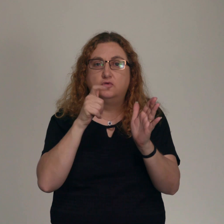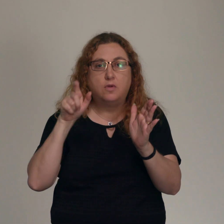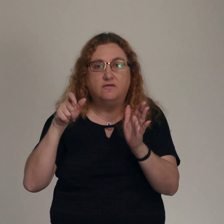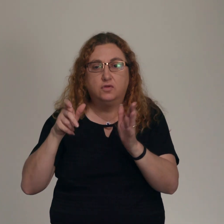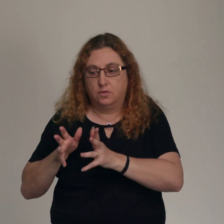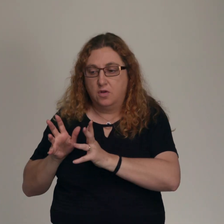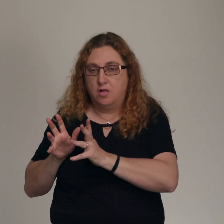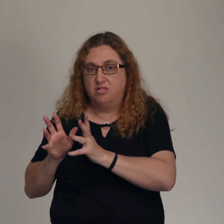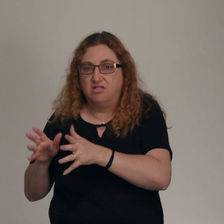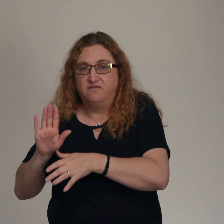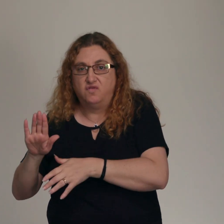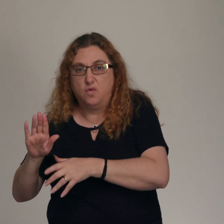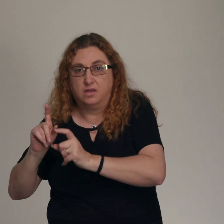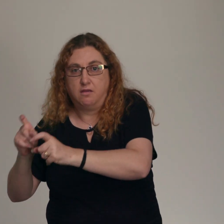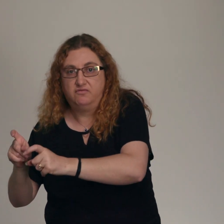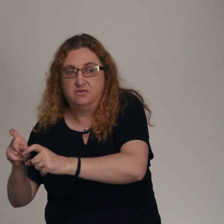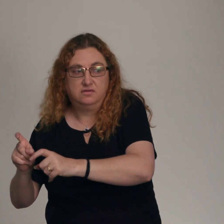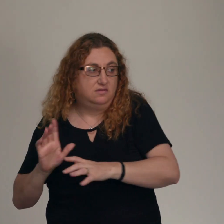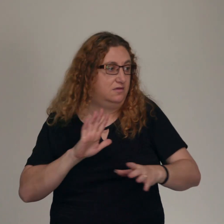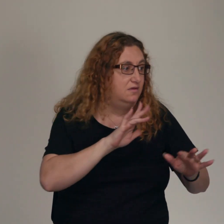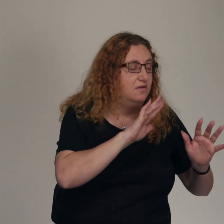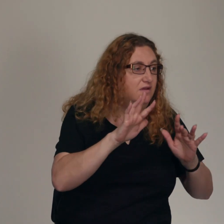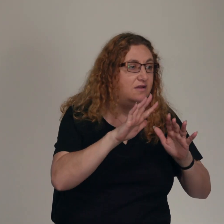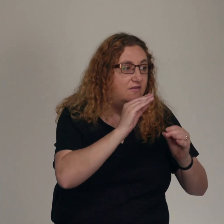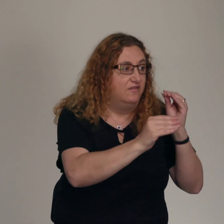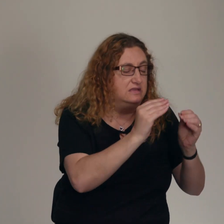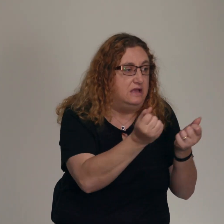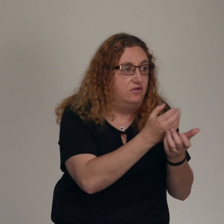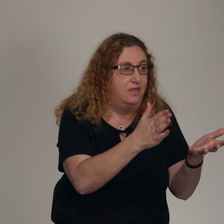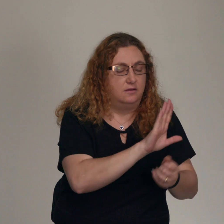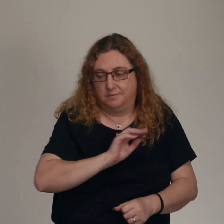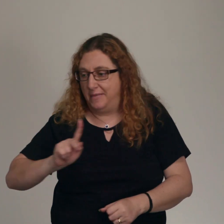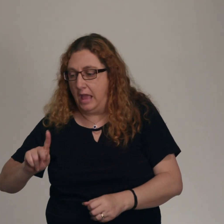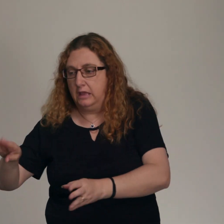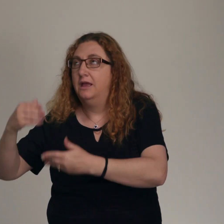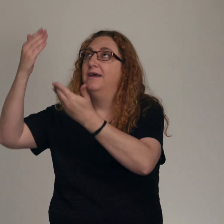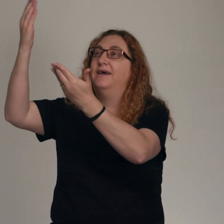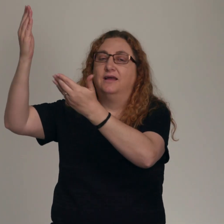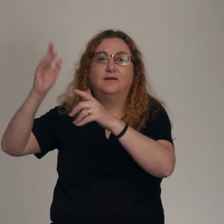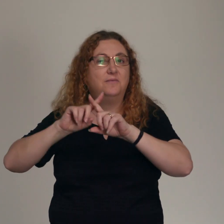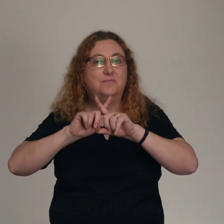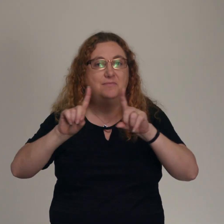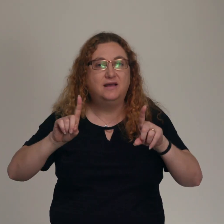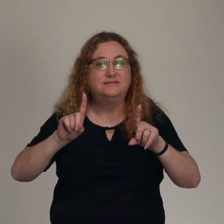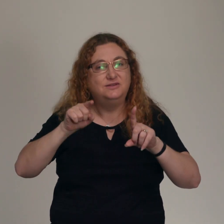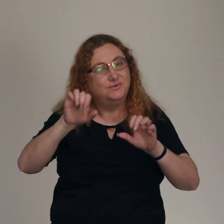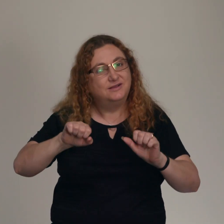go deal with it. That you can come joyfully back in, knowing that you have done everything in your power to see reconciliation take place in